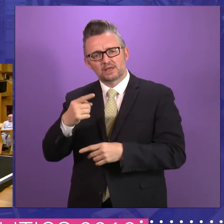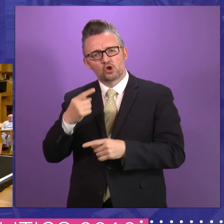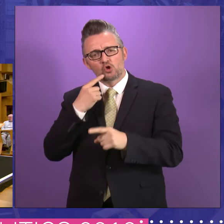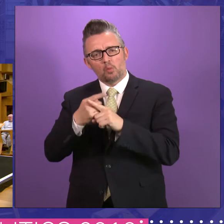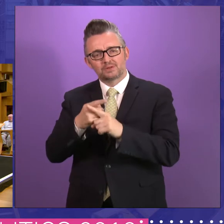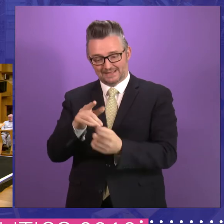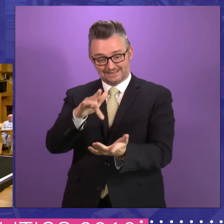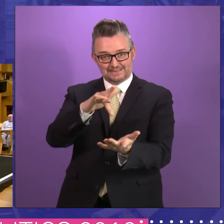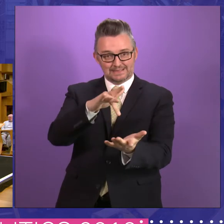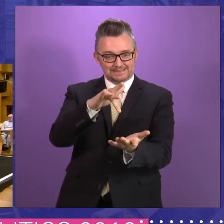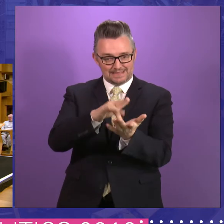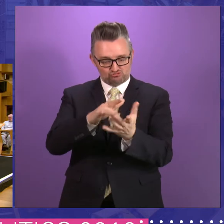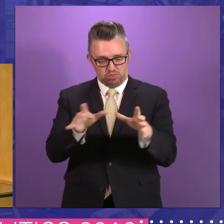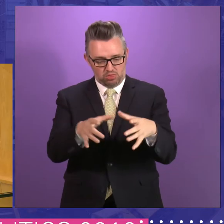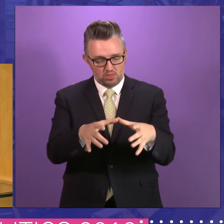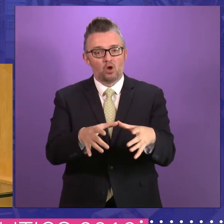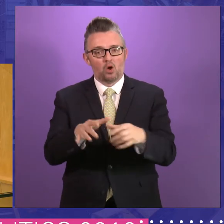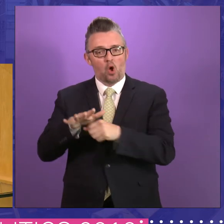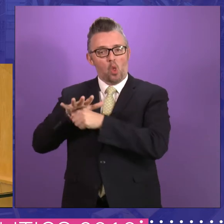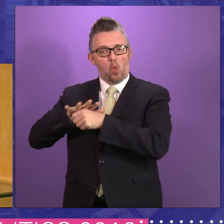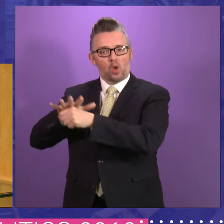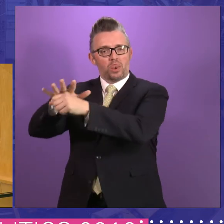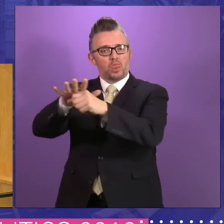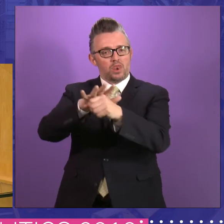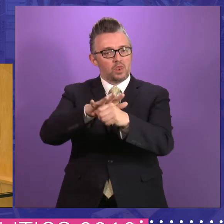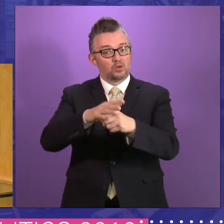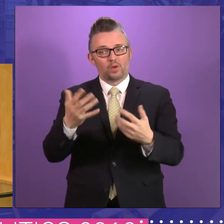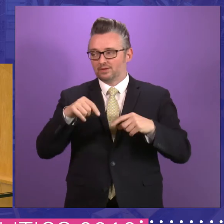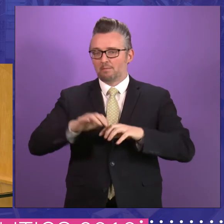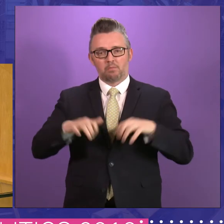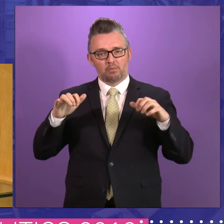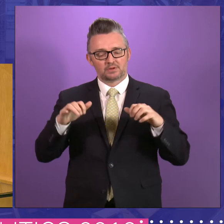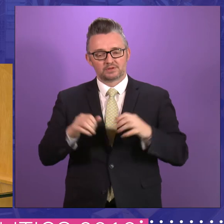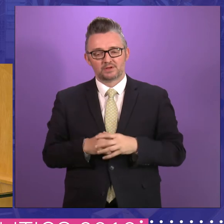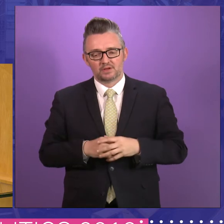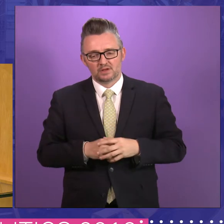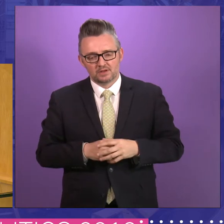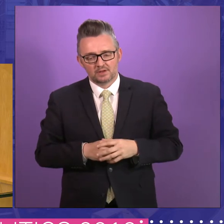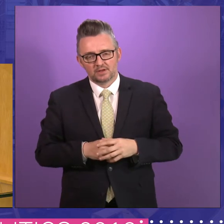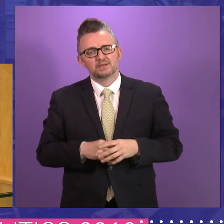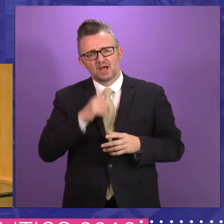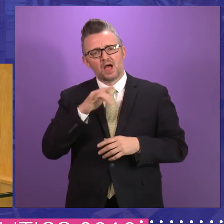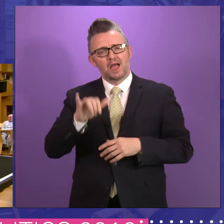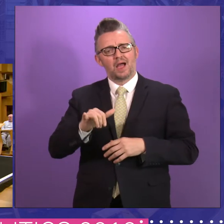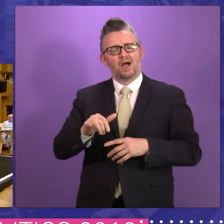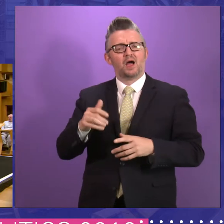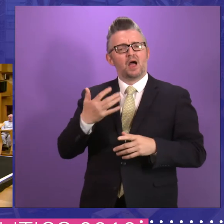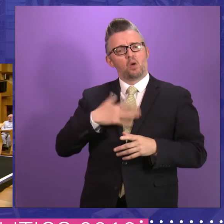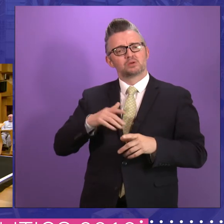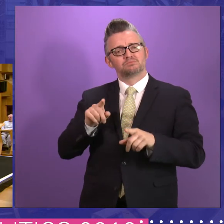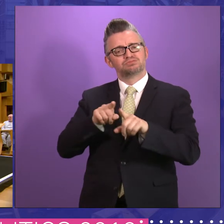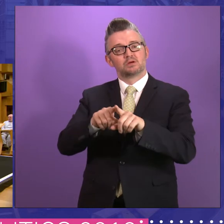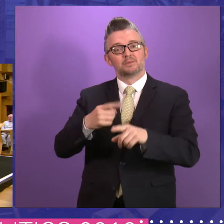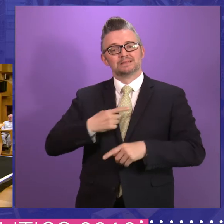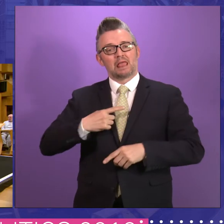centralisation and localisation in this parliament. I mean, just to follow up on the point that's made there. I mean, as a former